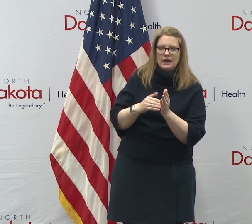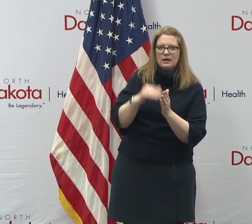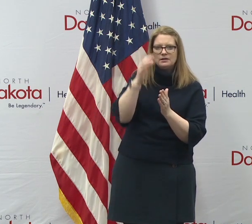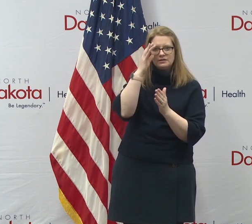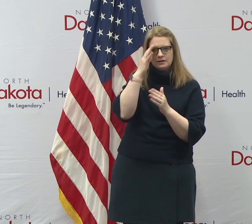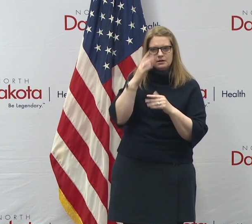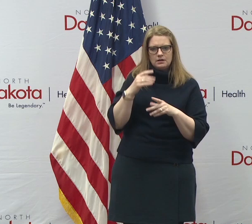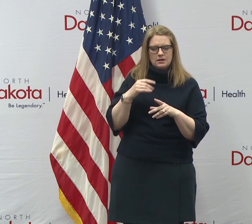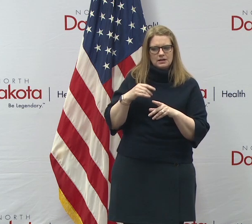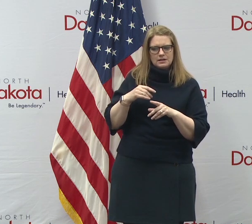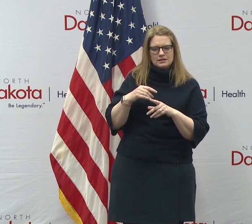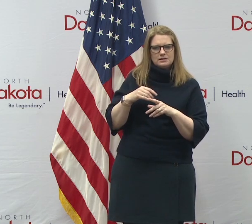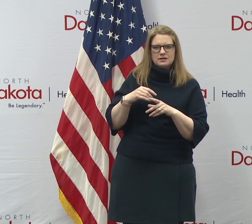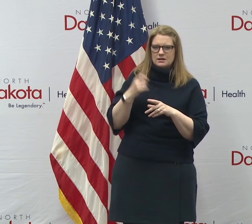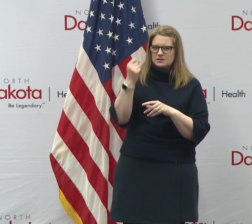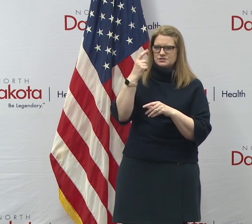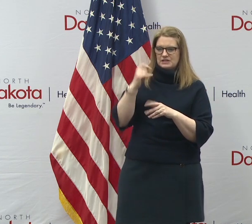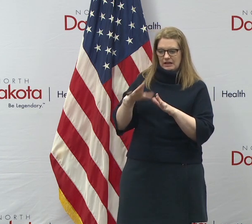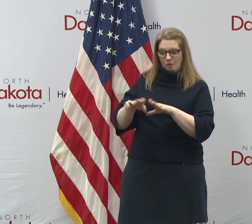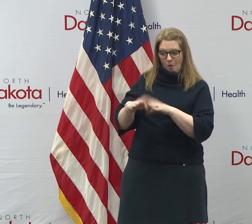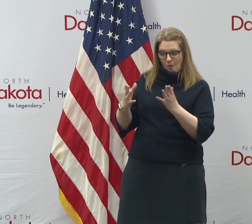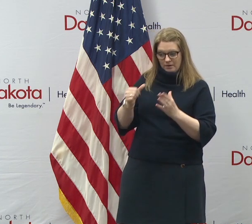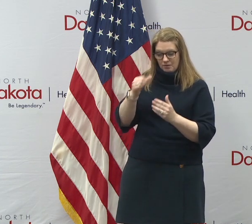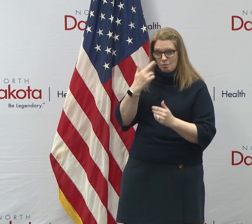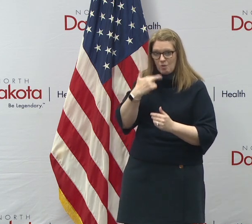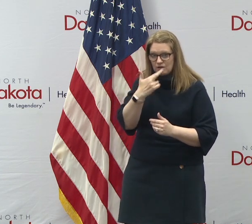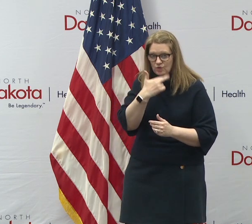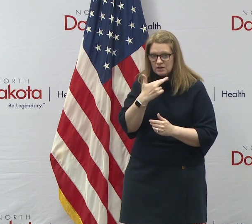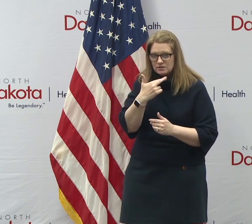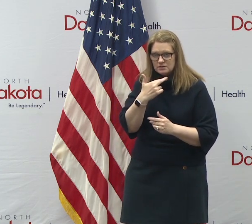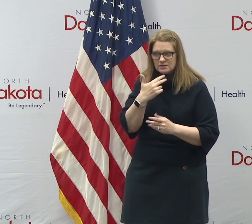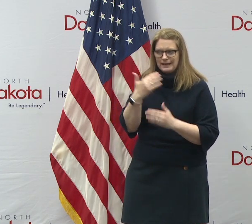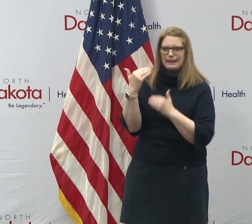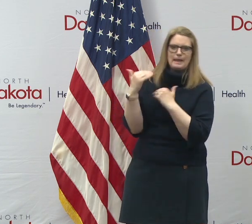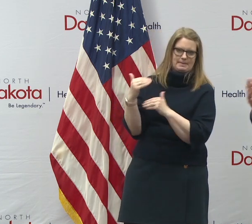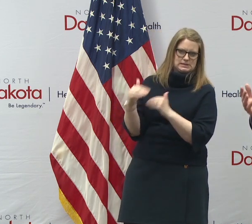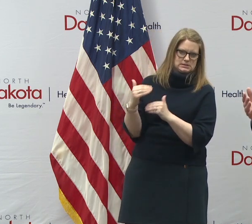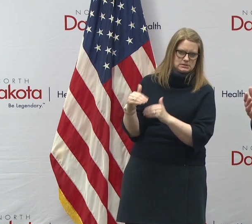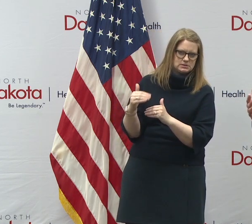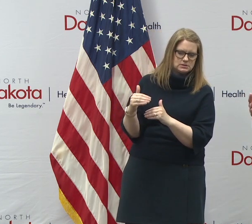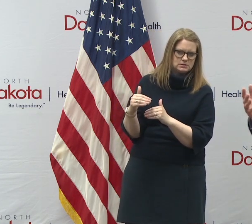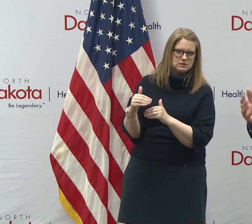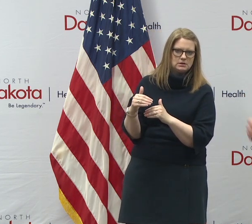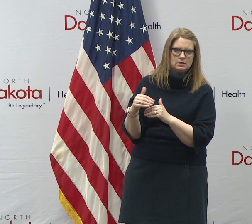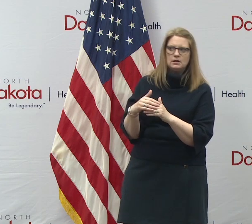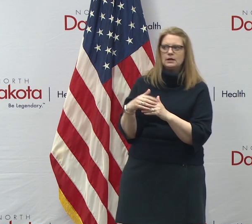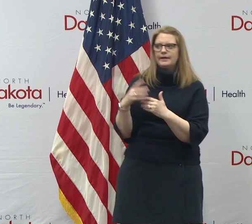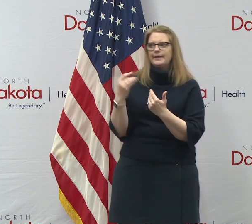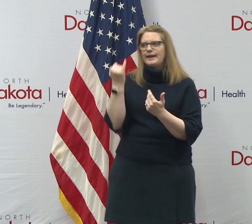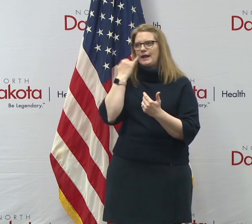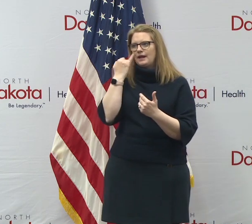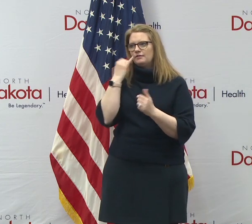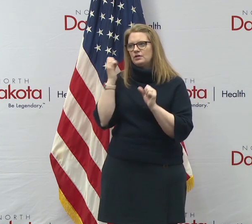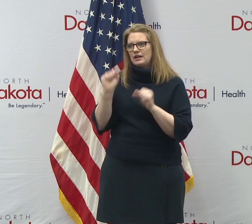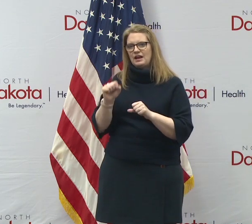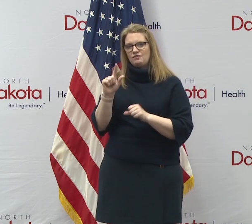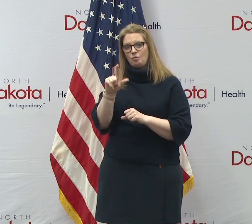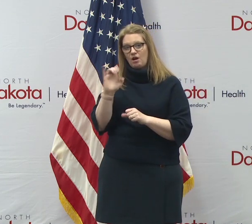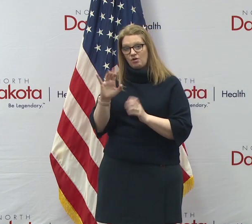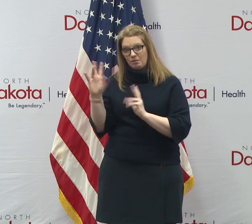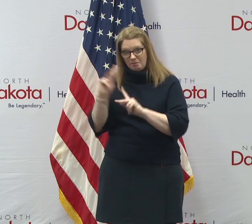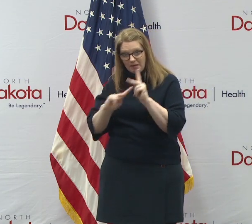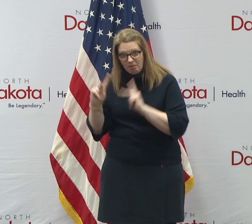open up, there will be limits, uh, in terms of the, say, if you're rated for occupancy of a hundred people,